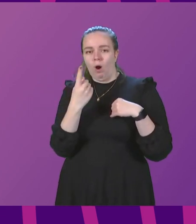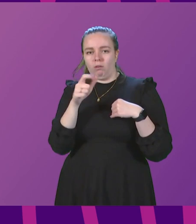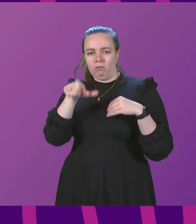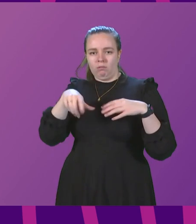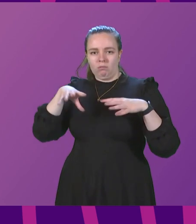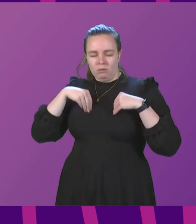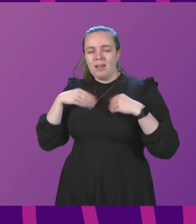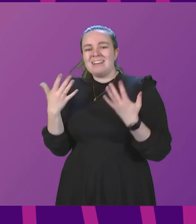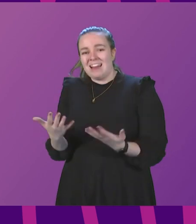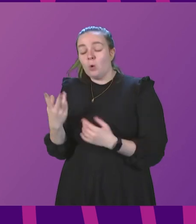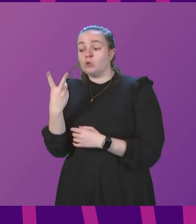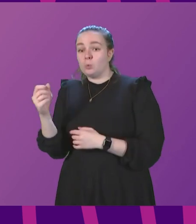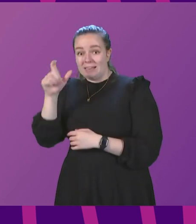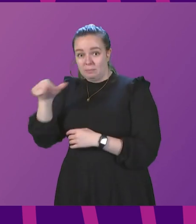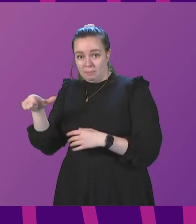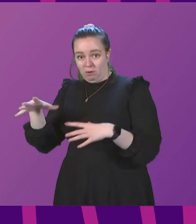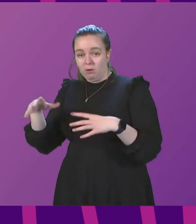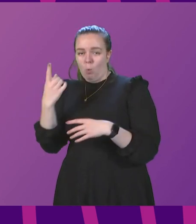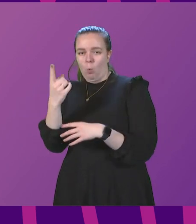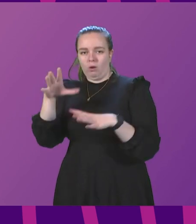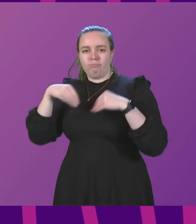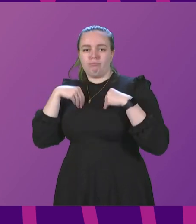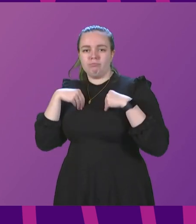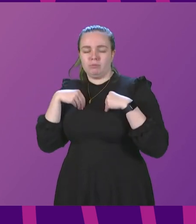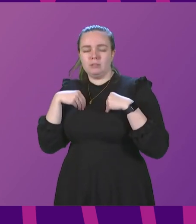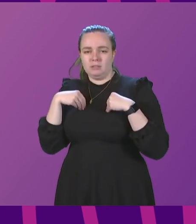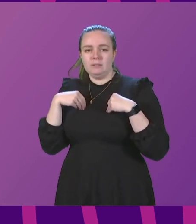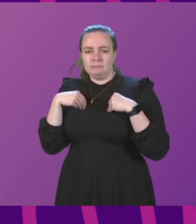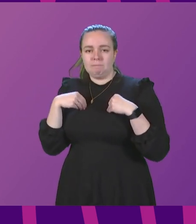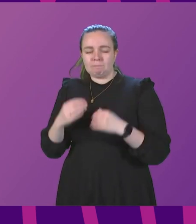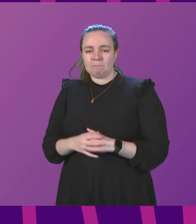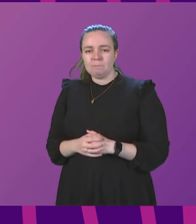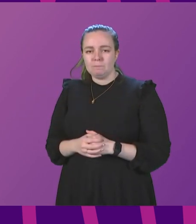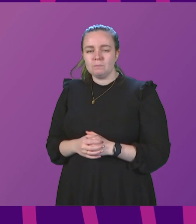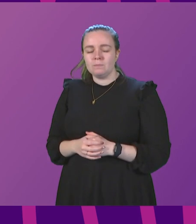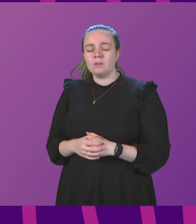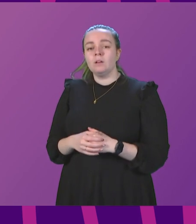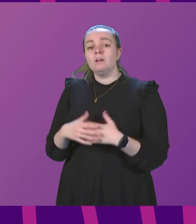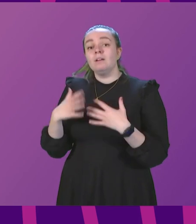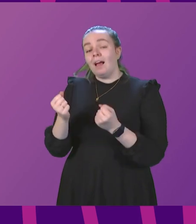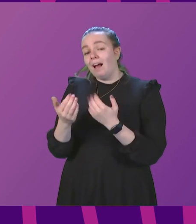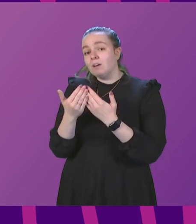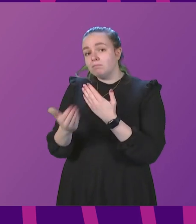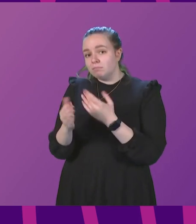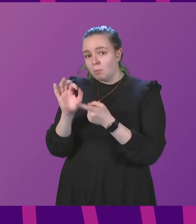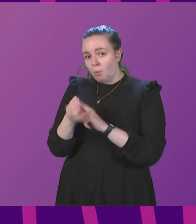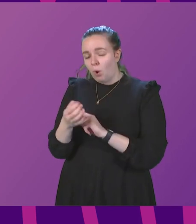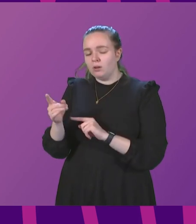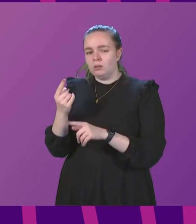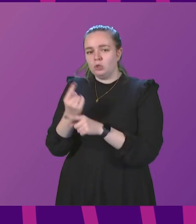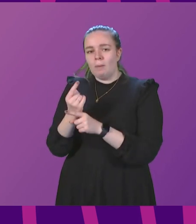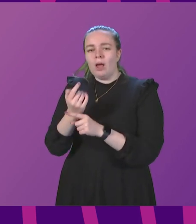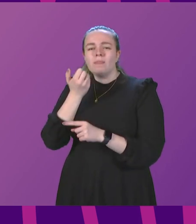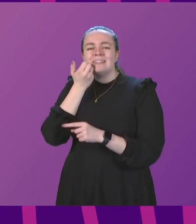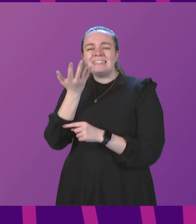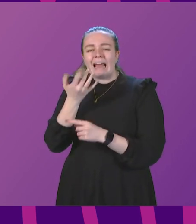are consistent with the trends in the daily data for that period in January. There is a further point about the daily